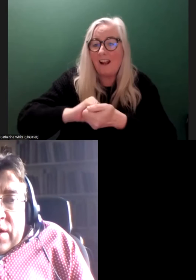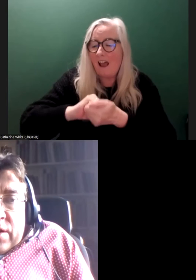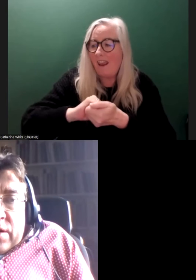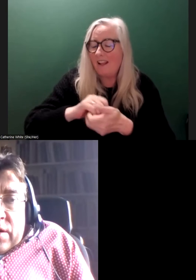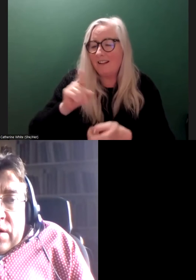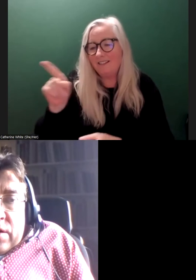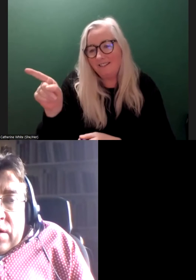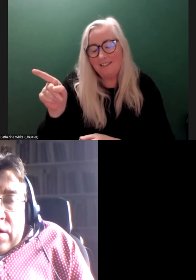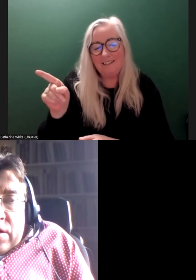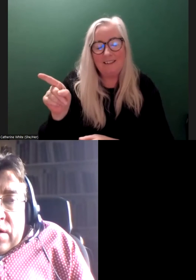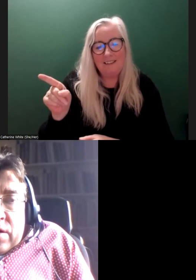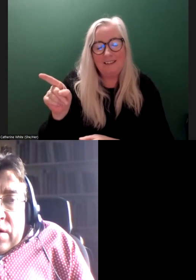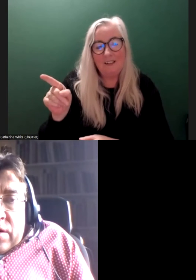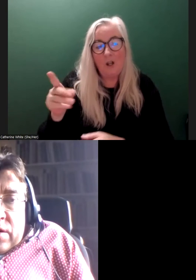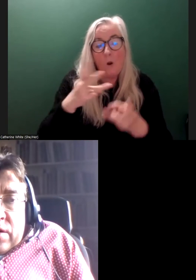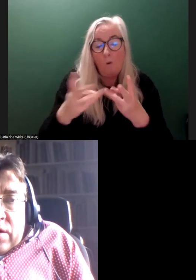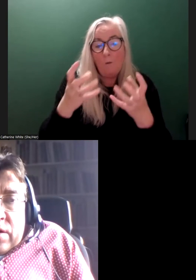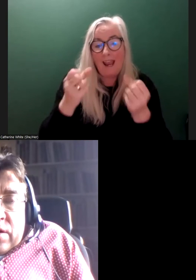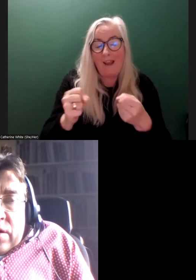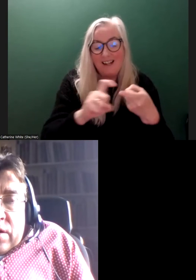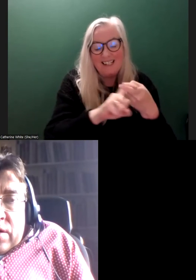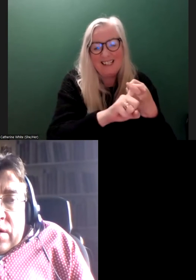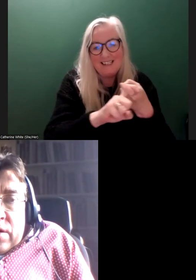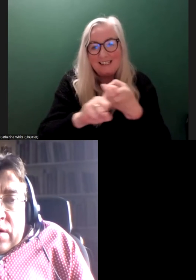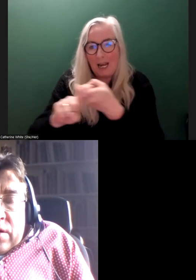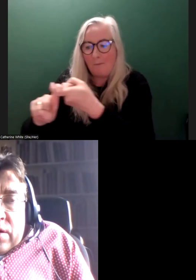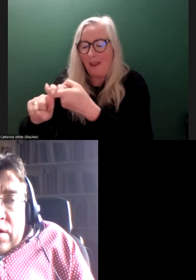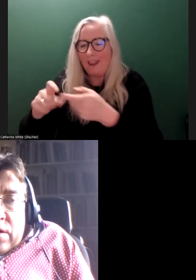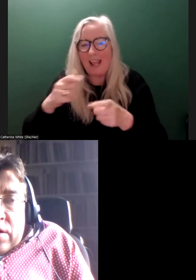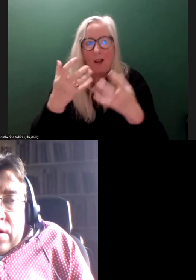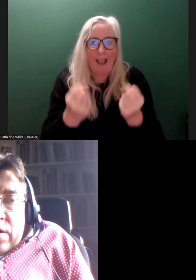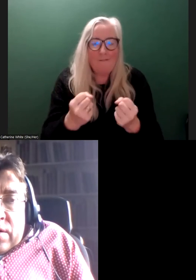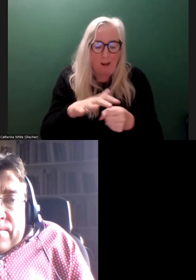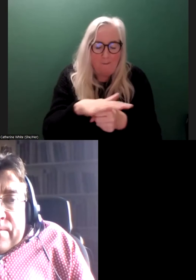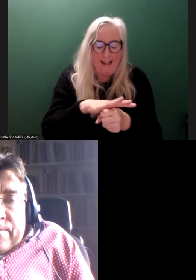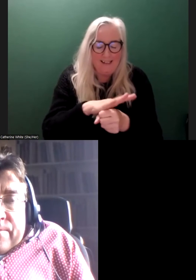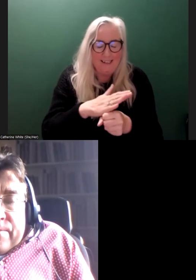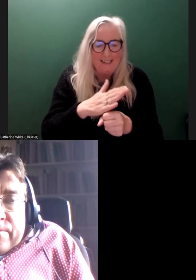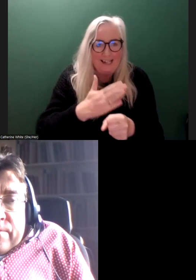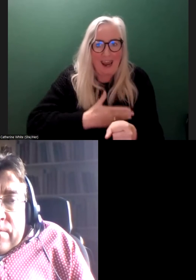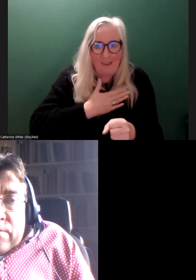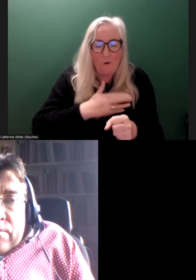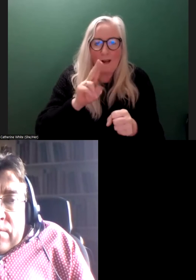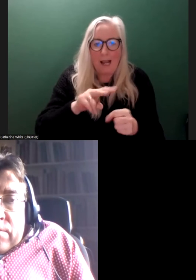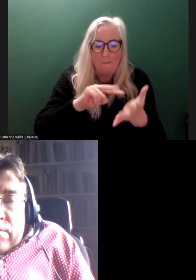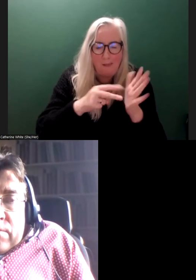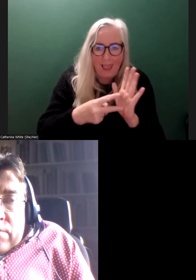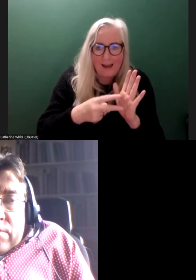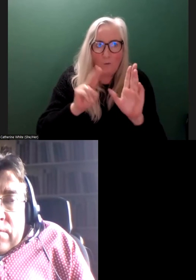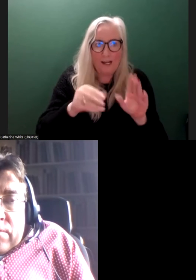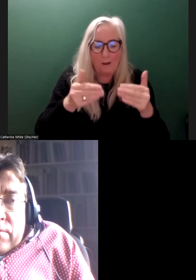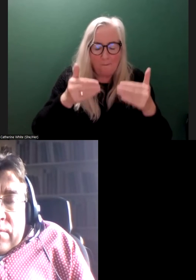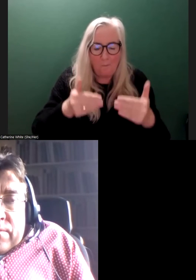he's right. Once we have a stable place, a base to live, a house, we can make plans, we can move forward, we can go on.